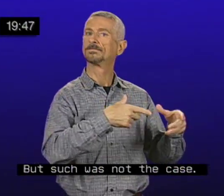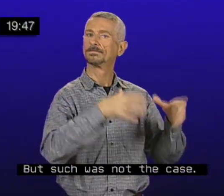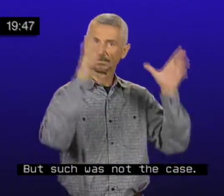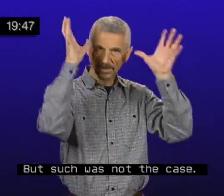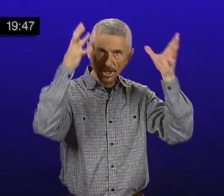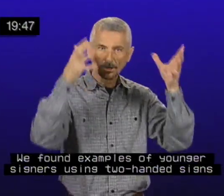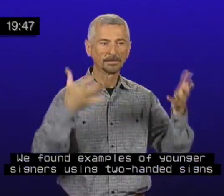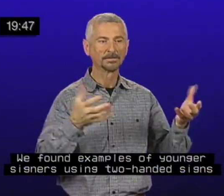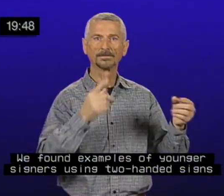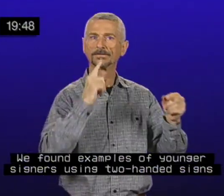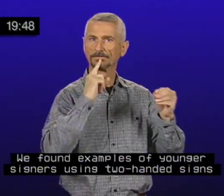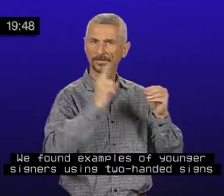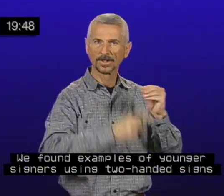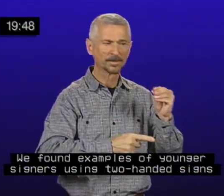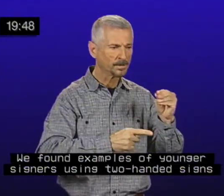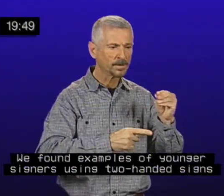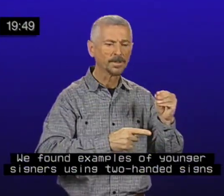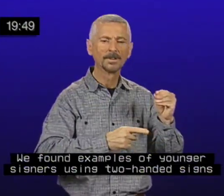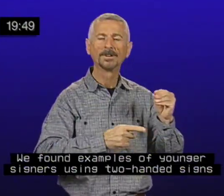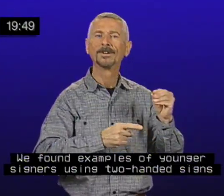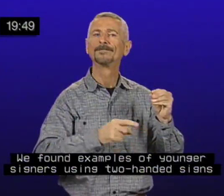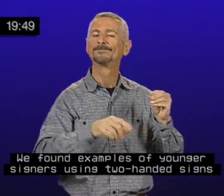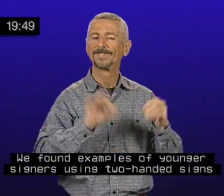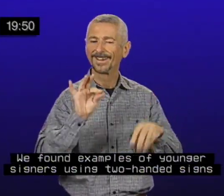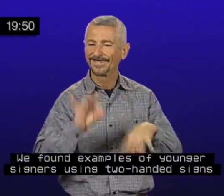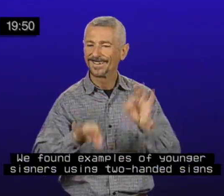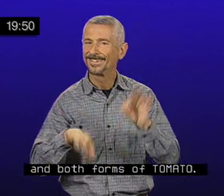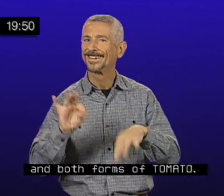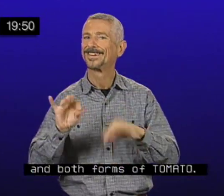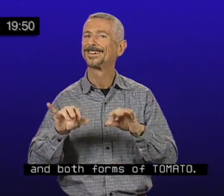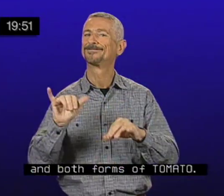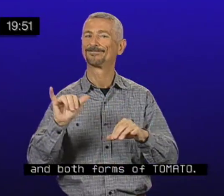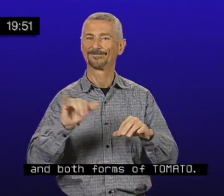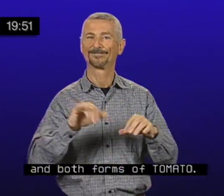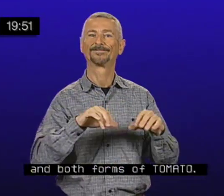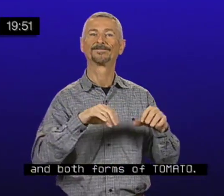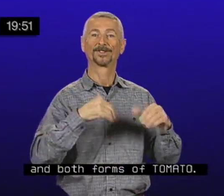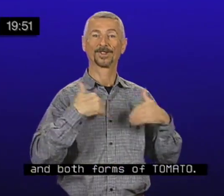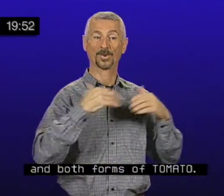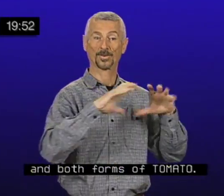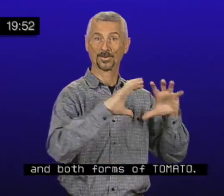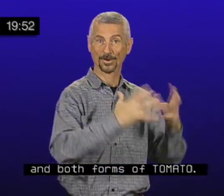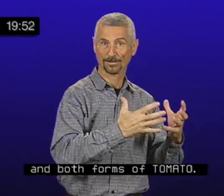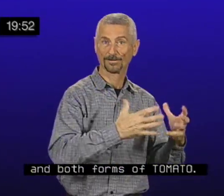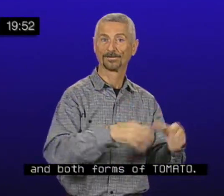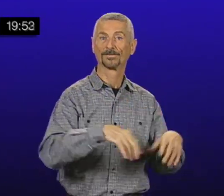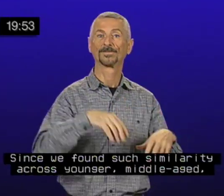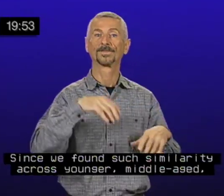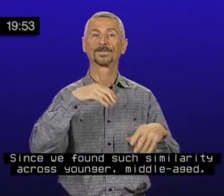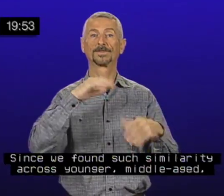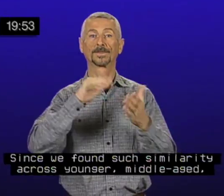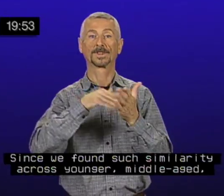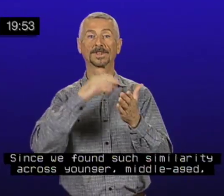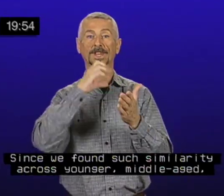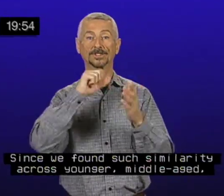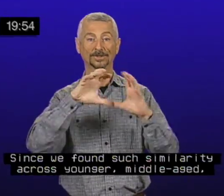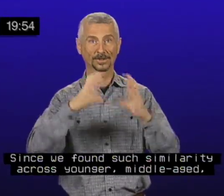examples of younger signers using two-handed signs and both forms of tomato. Since we found such similarity across younger,